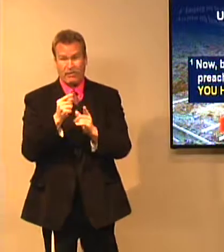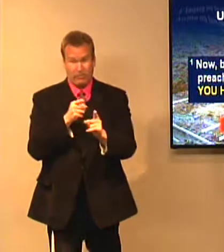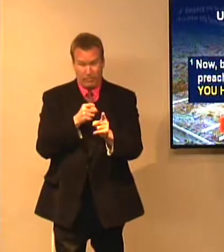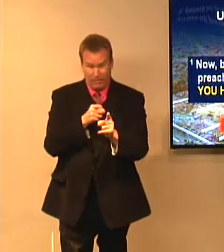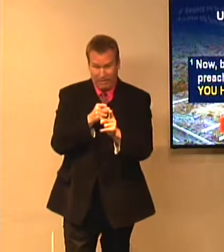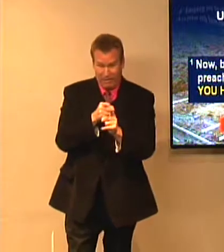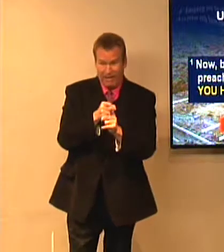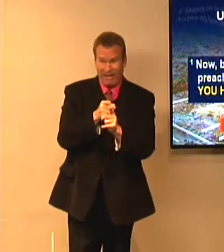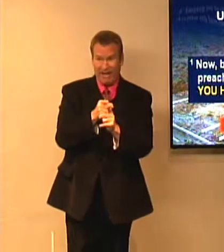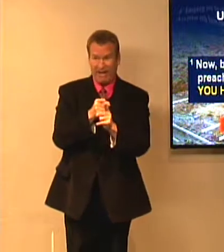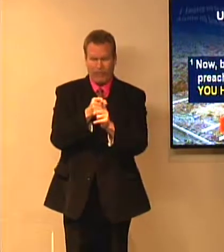Christ.